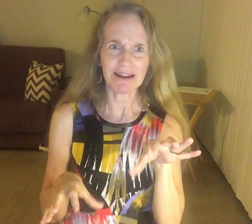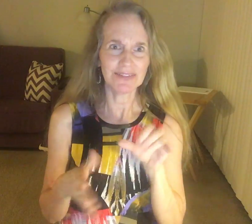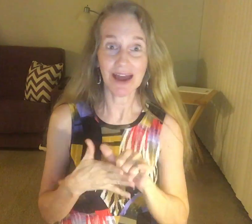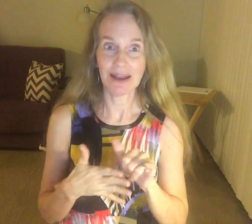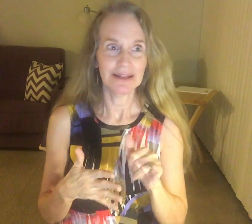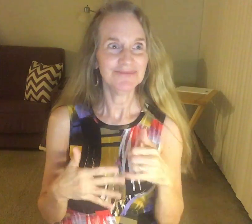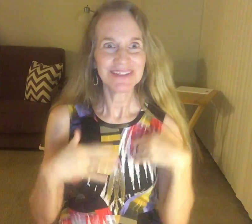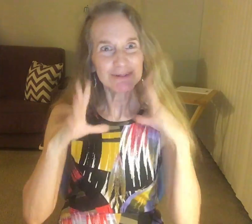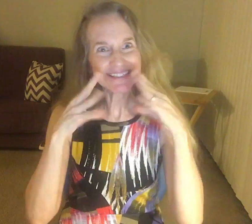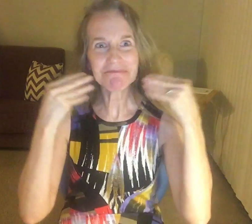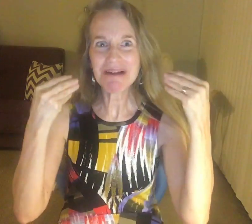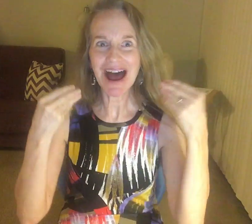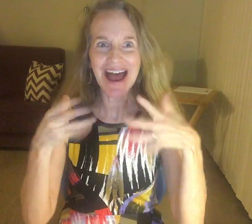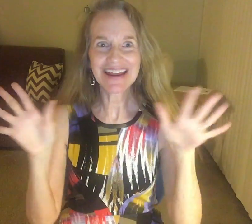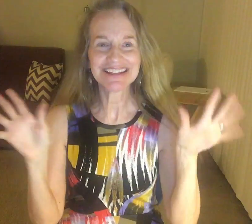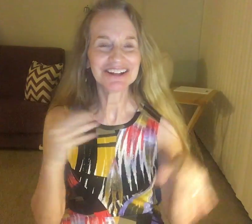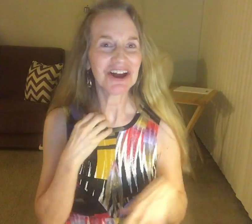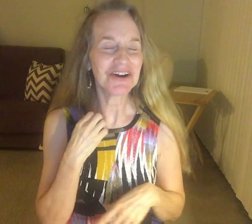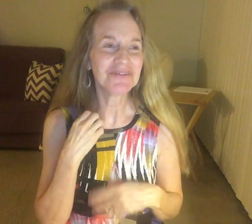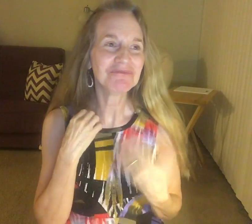about, you're smarty, you know.